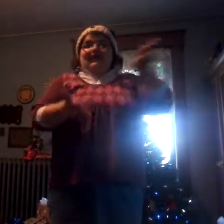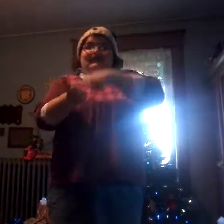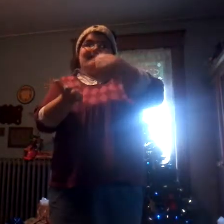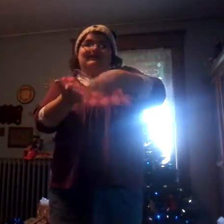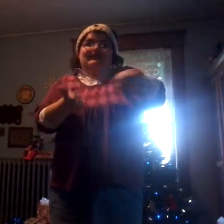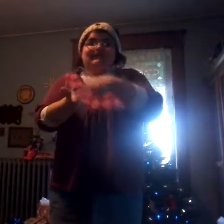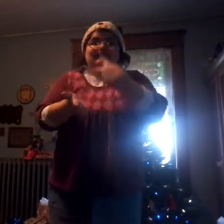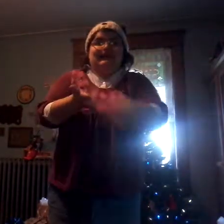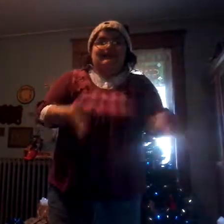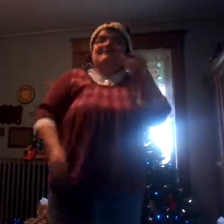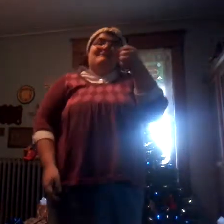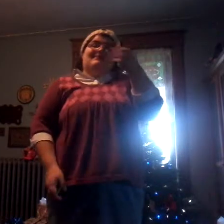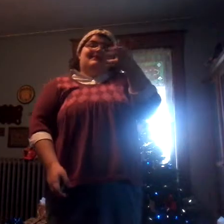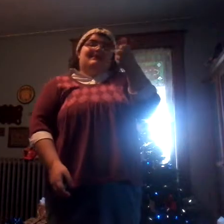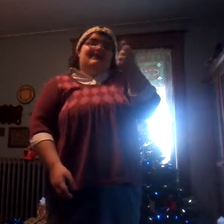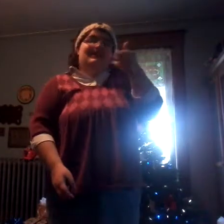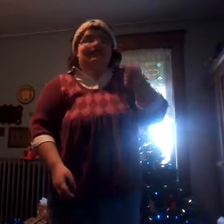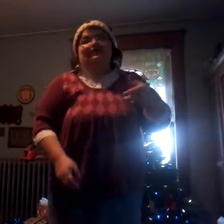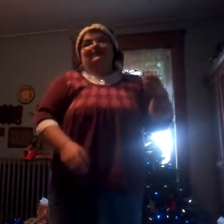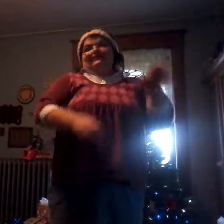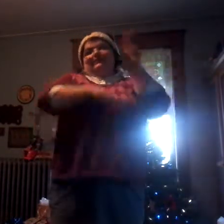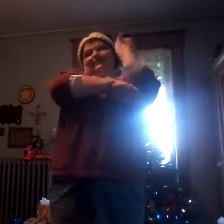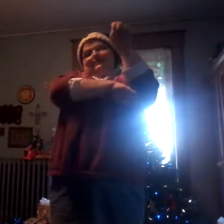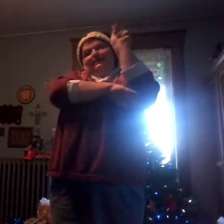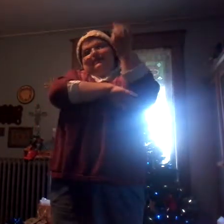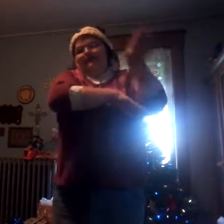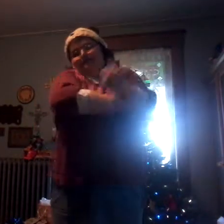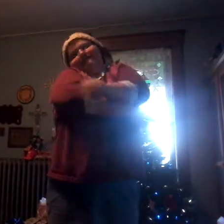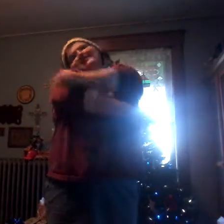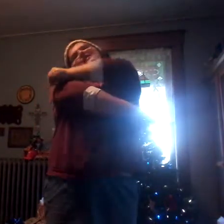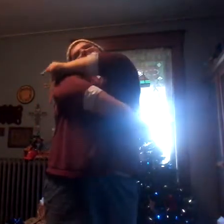gold